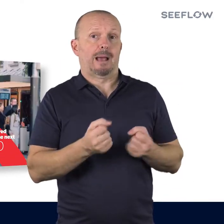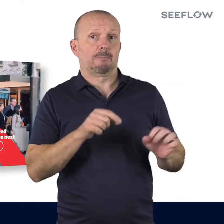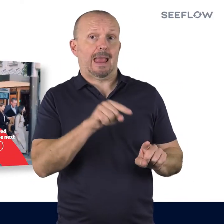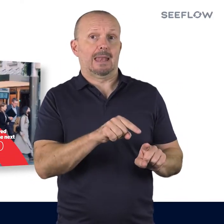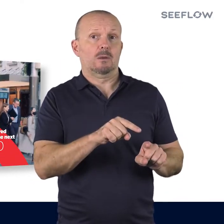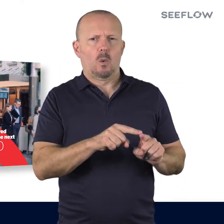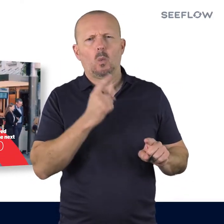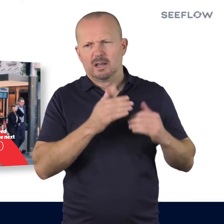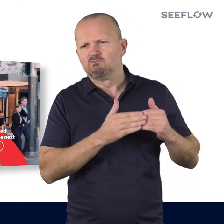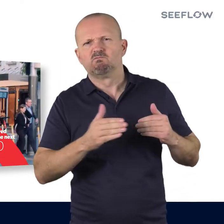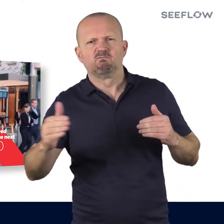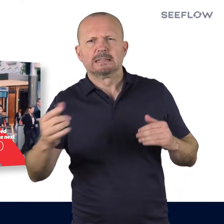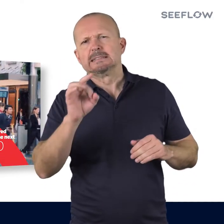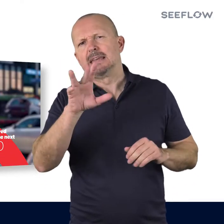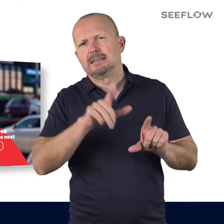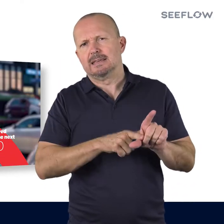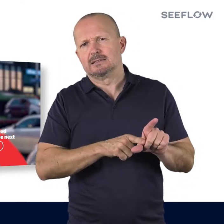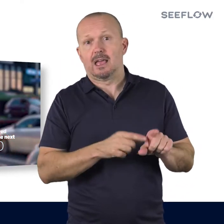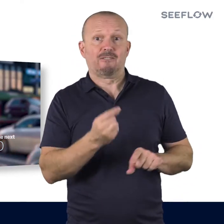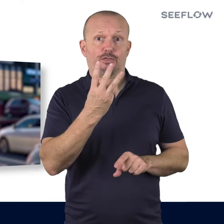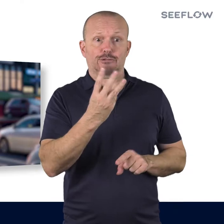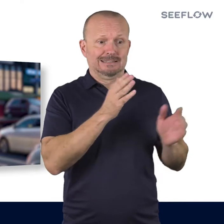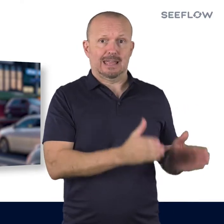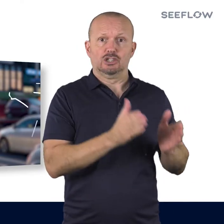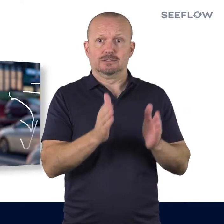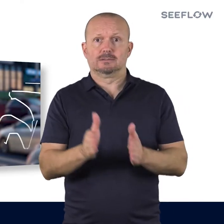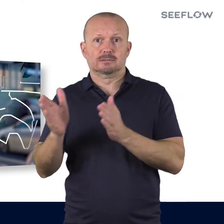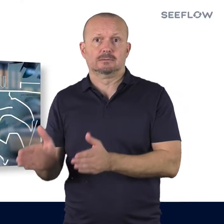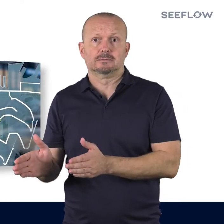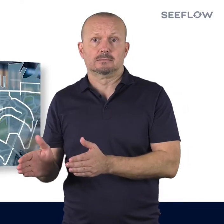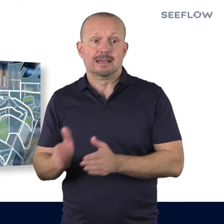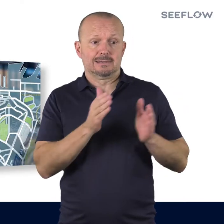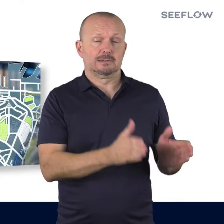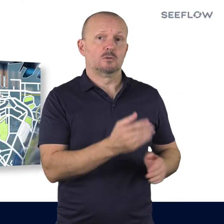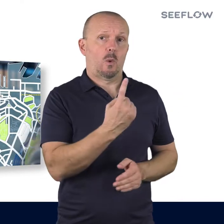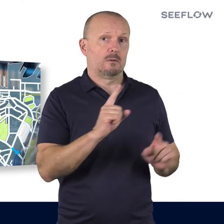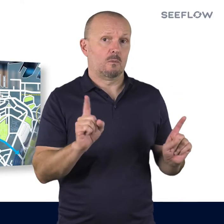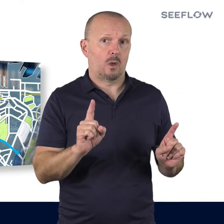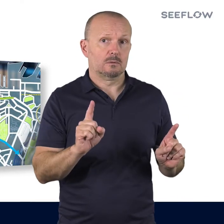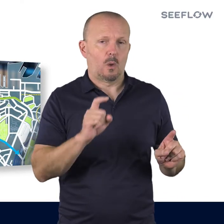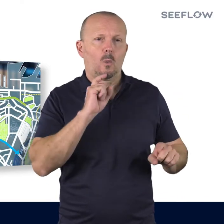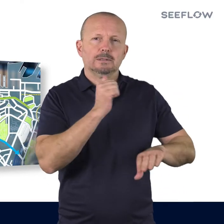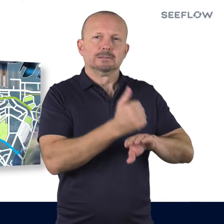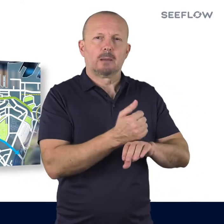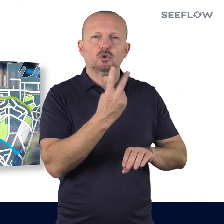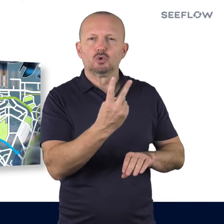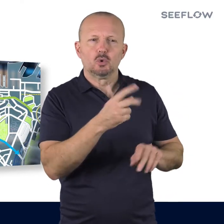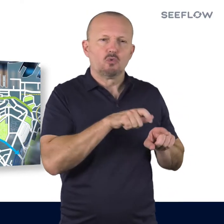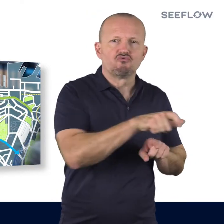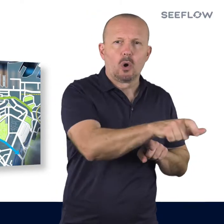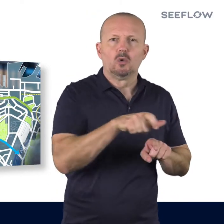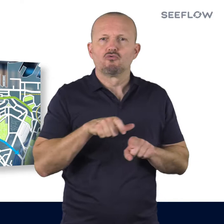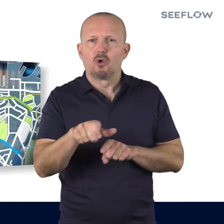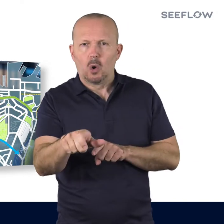be delivered over the next decade and has a three-step approach. Step 1. We would create two high-quality